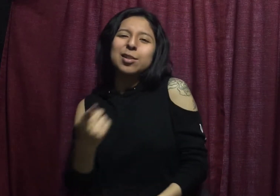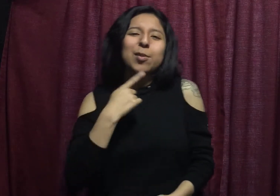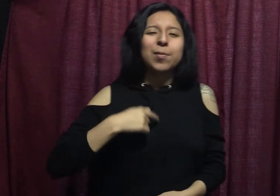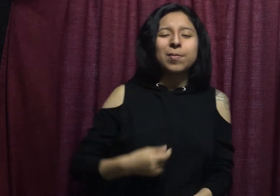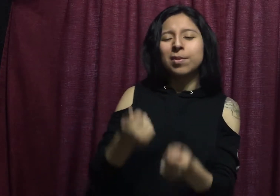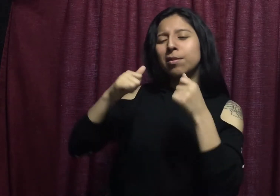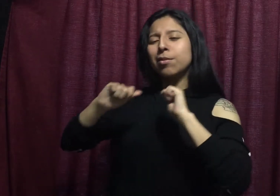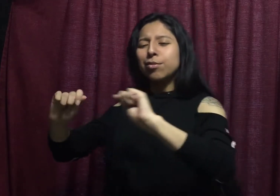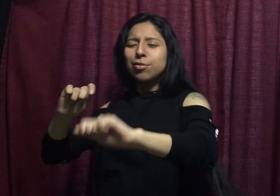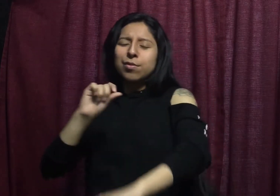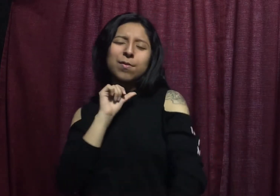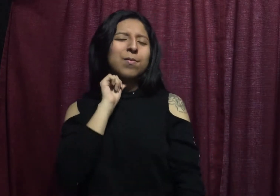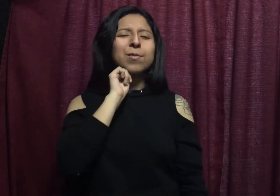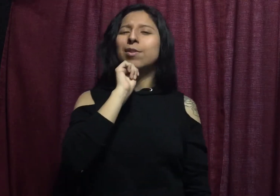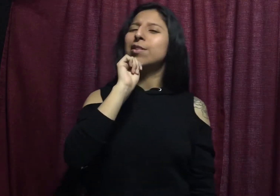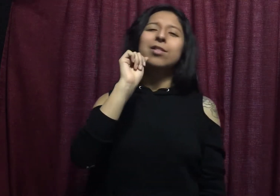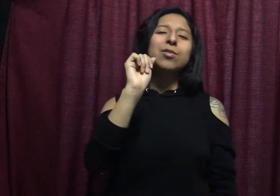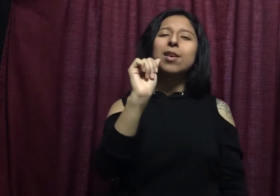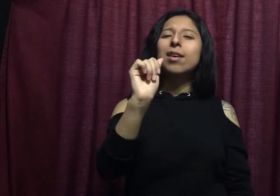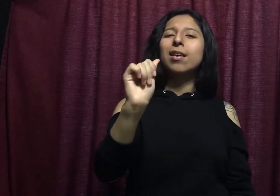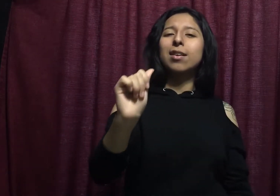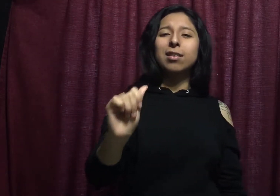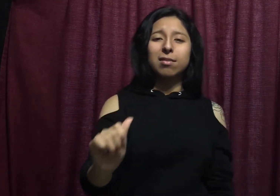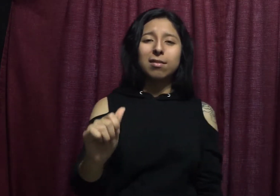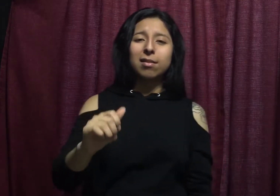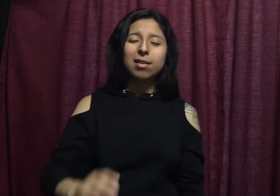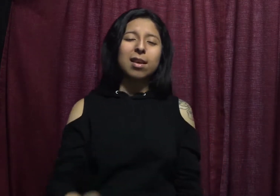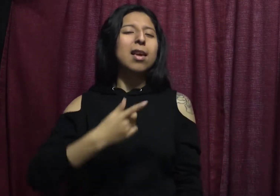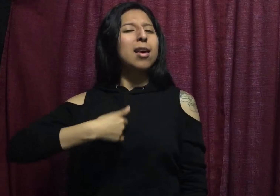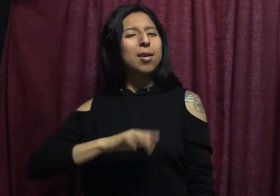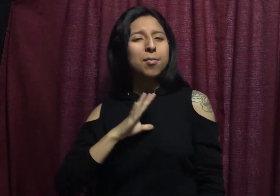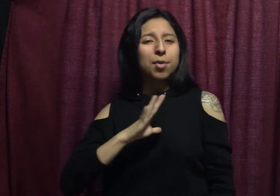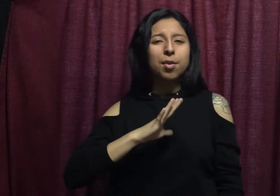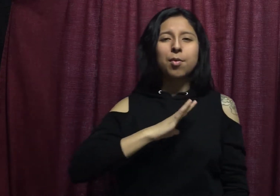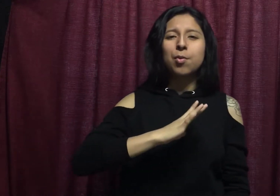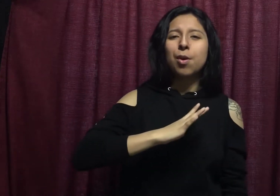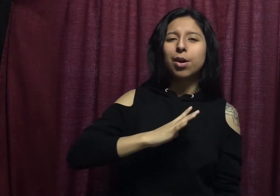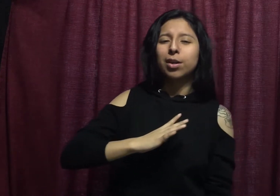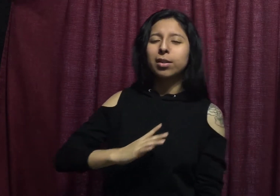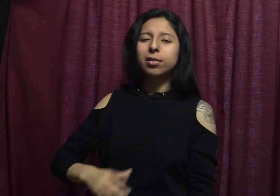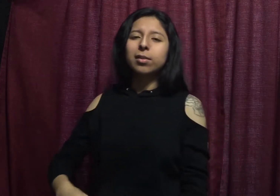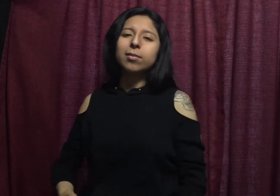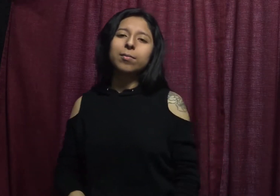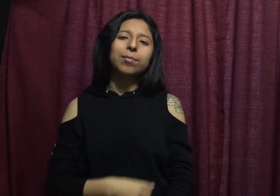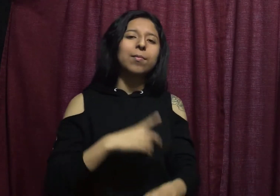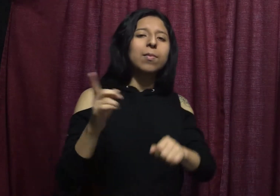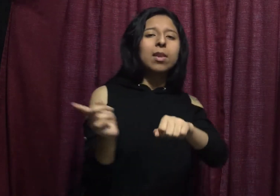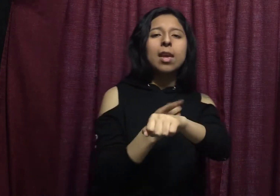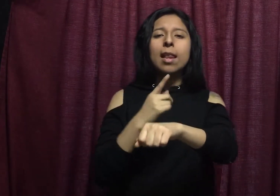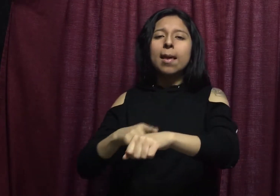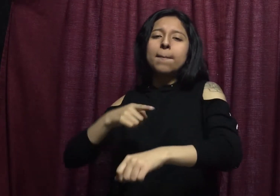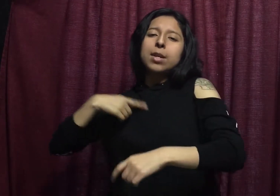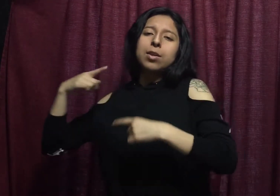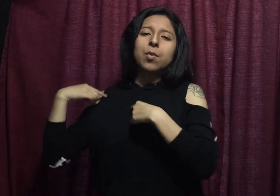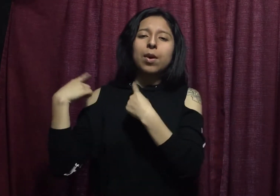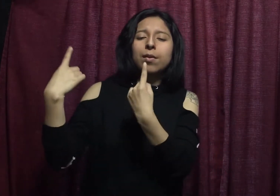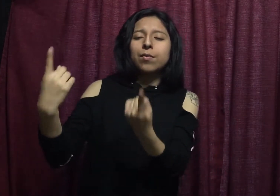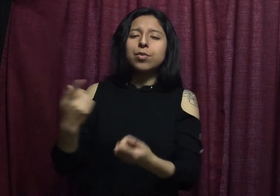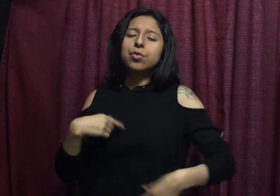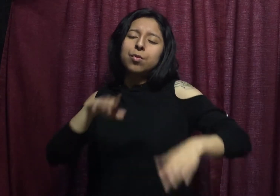show me there's no point in trying I'm at one And I've been quiet for too